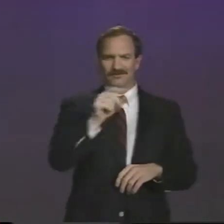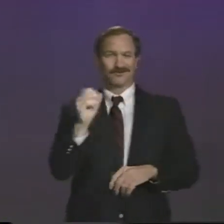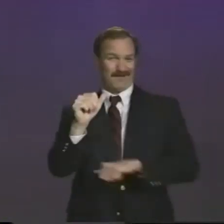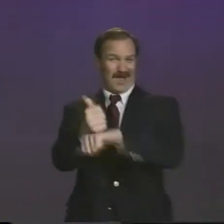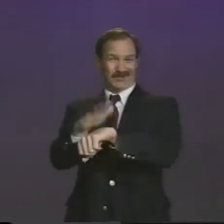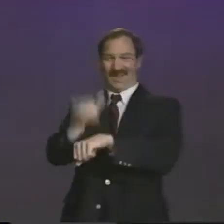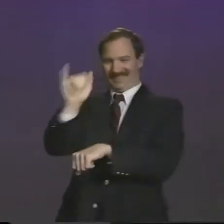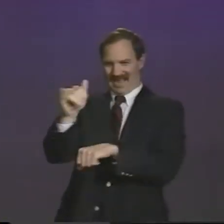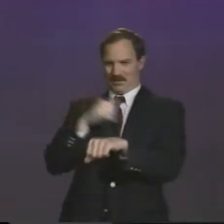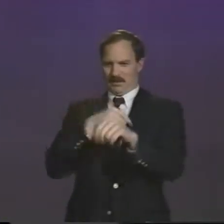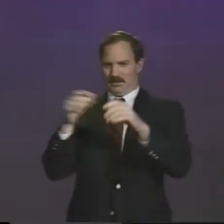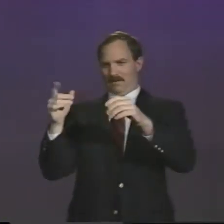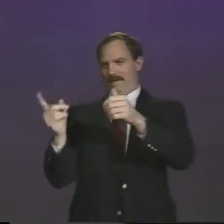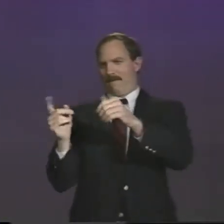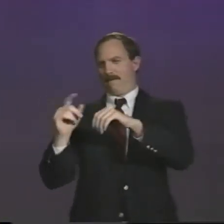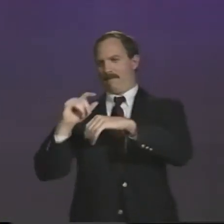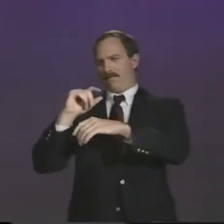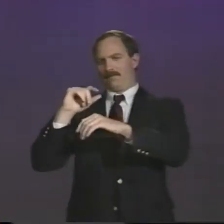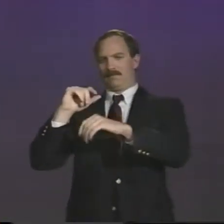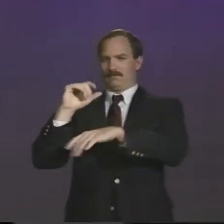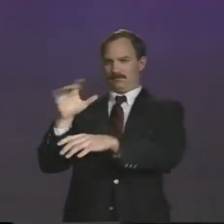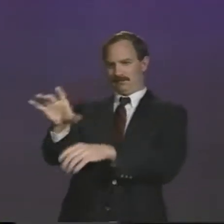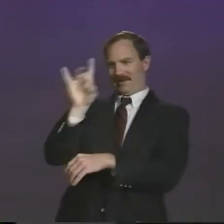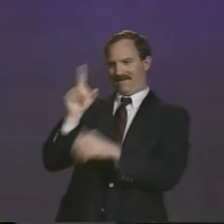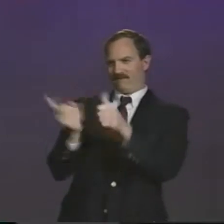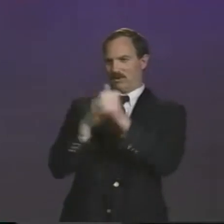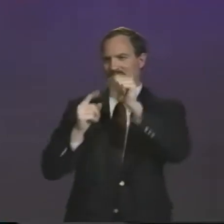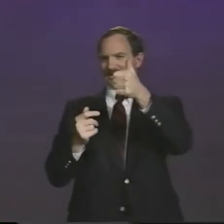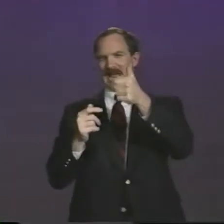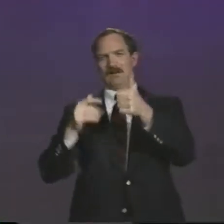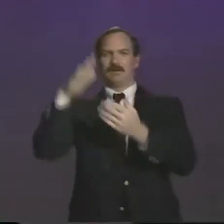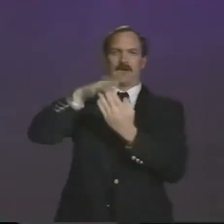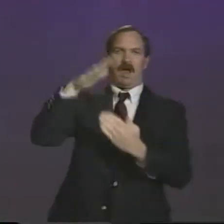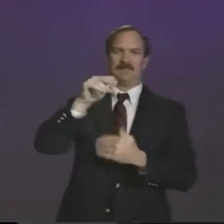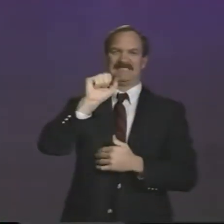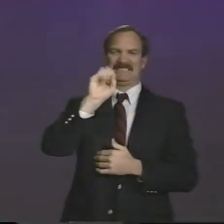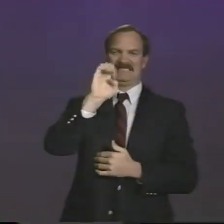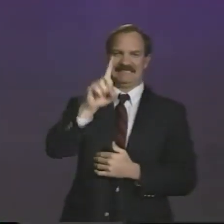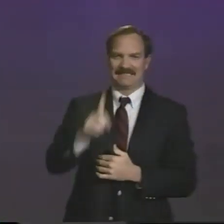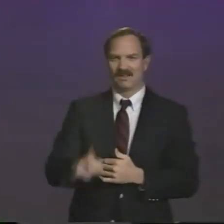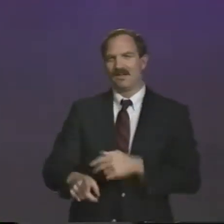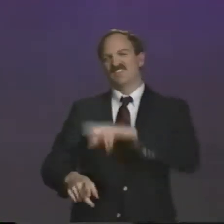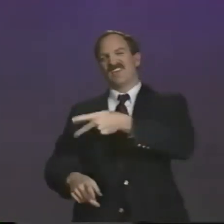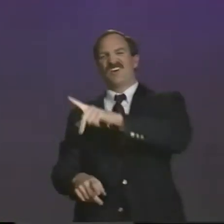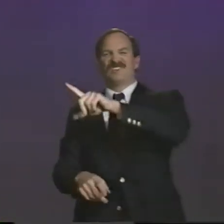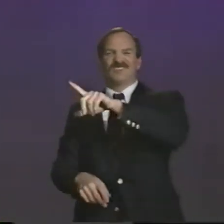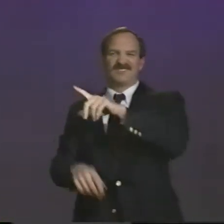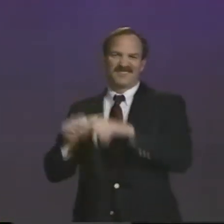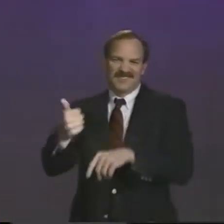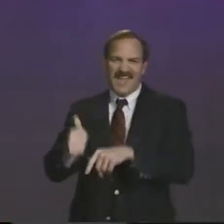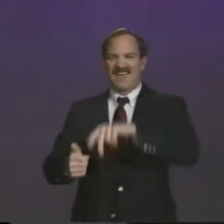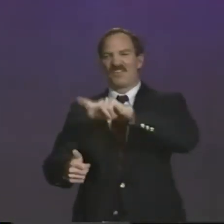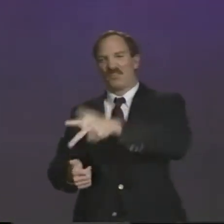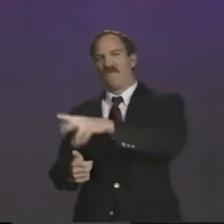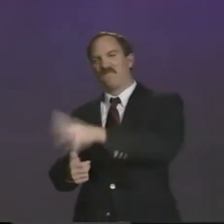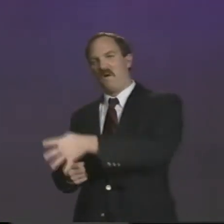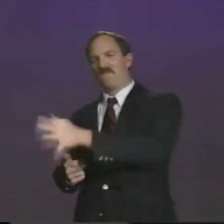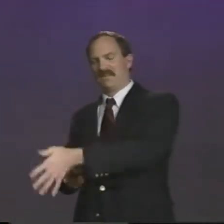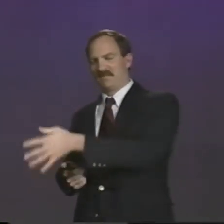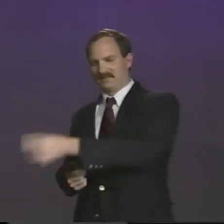competitions and tournaments. And then based on all that information, we pick the top 10 individuals who are the top seeds, and then you start